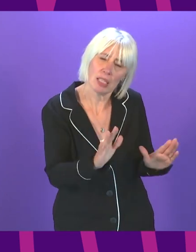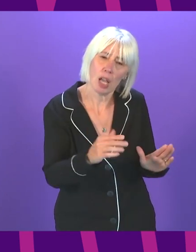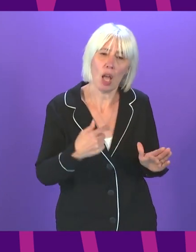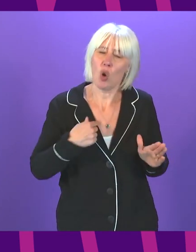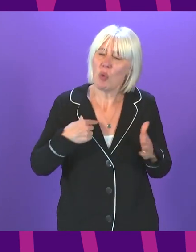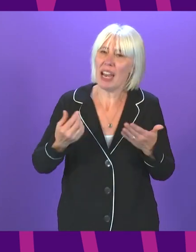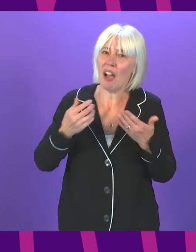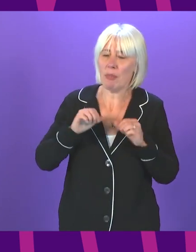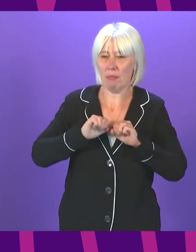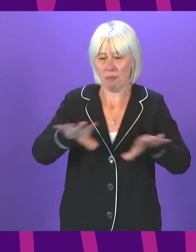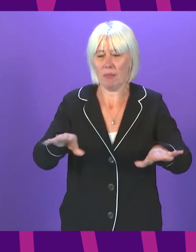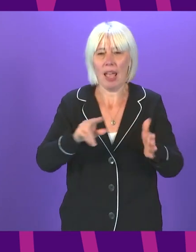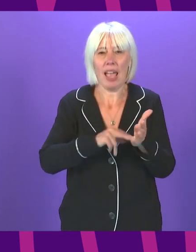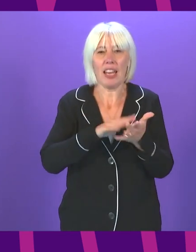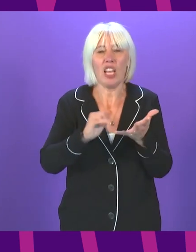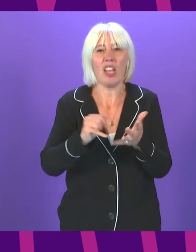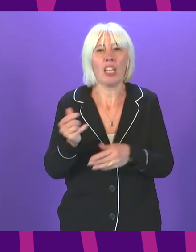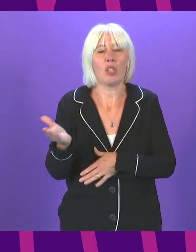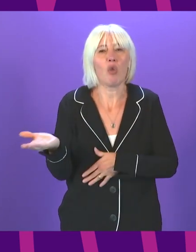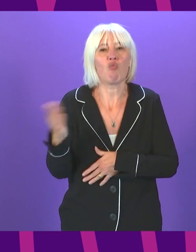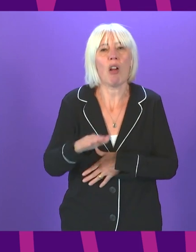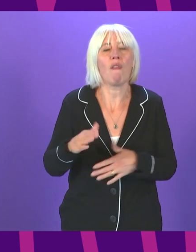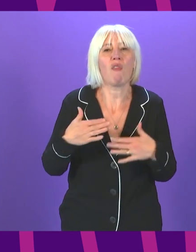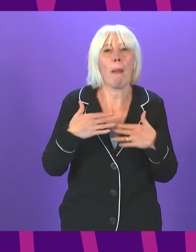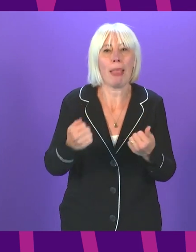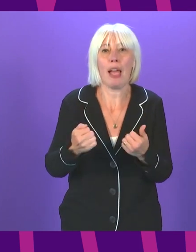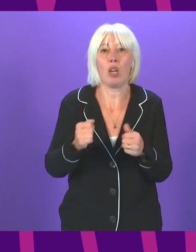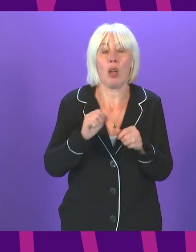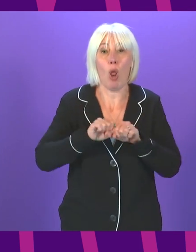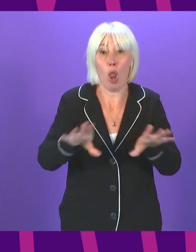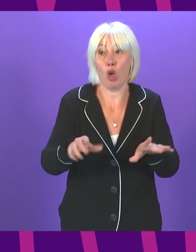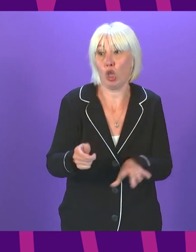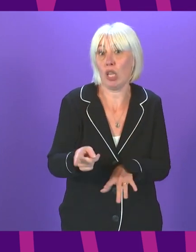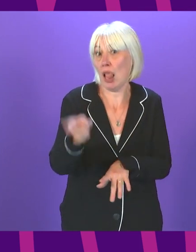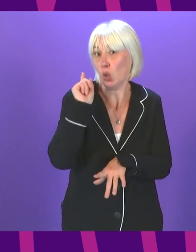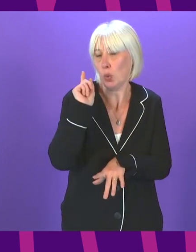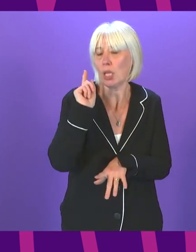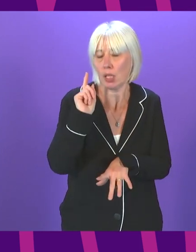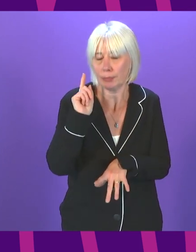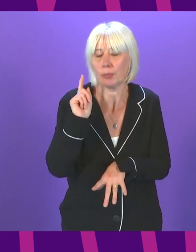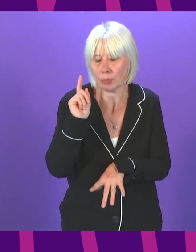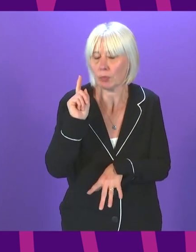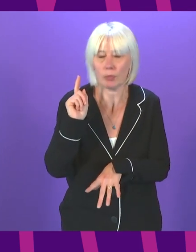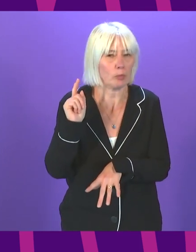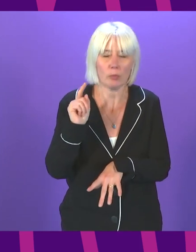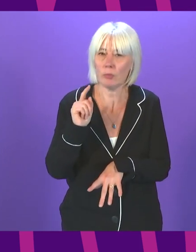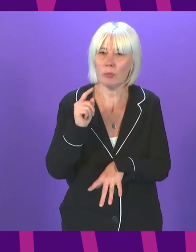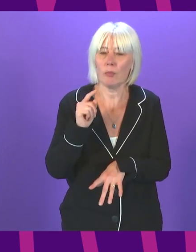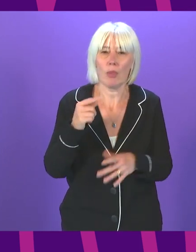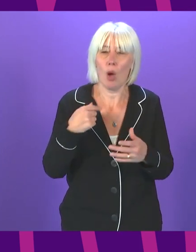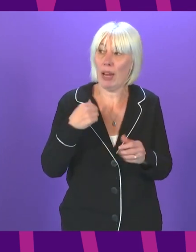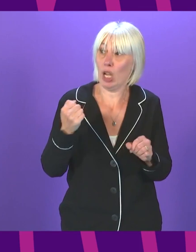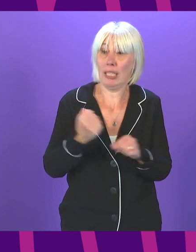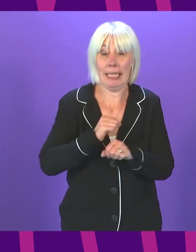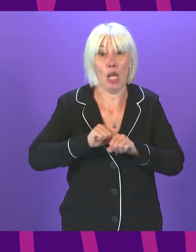I launched the NHS recovery plan at the Golden Jubilee Hospital in Clydebank last week. I, as I was